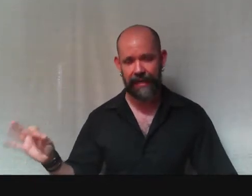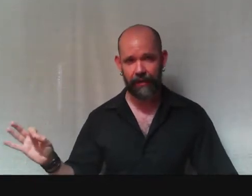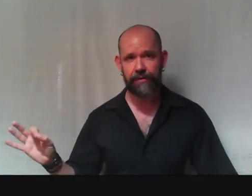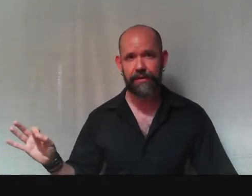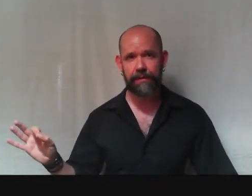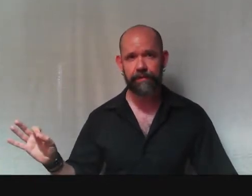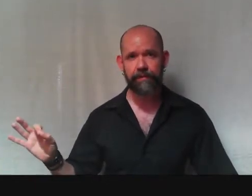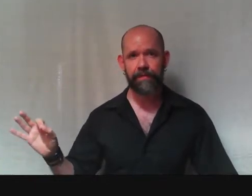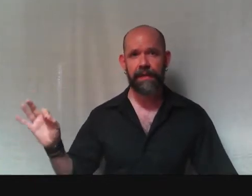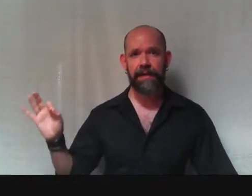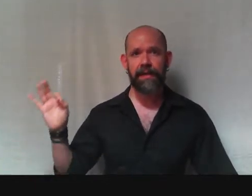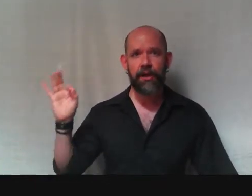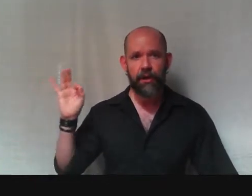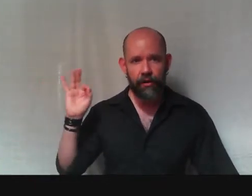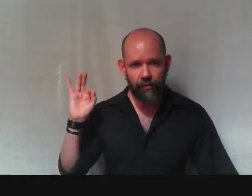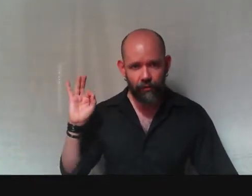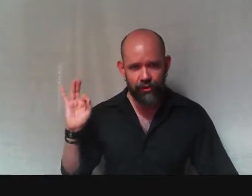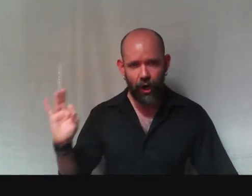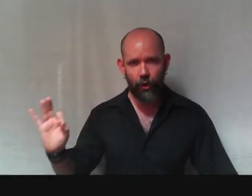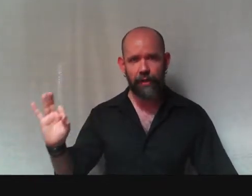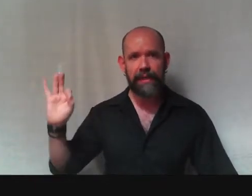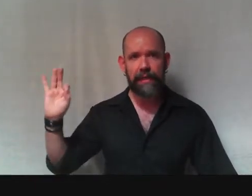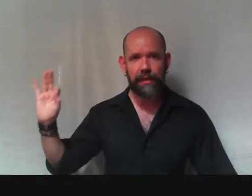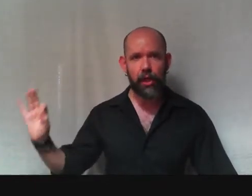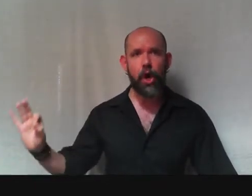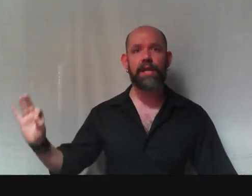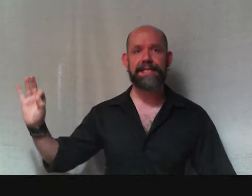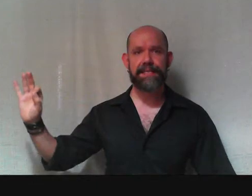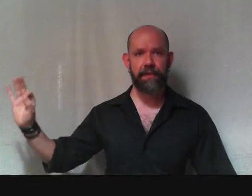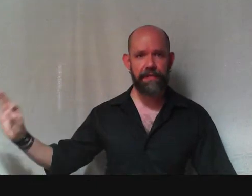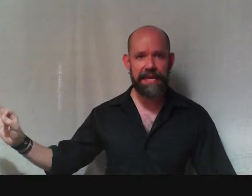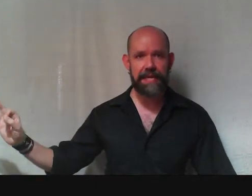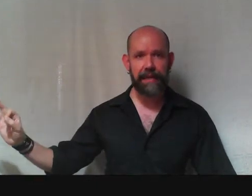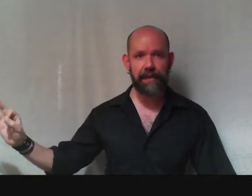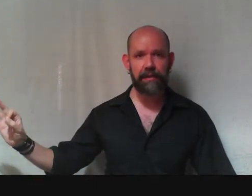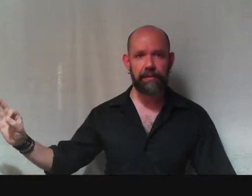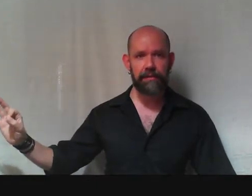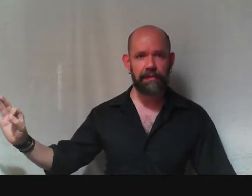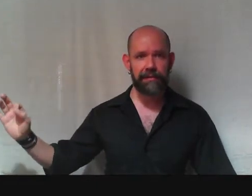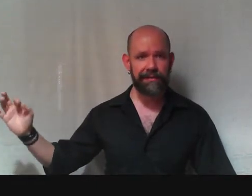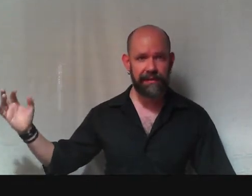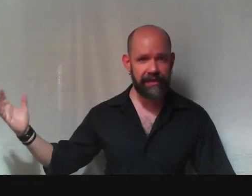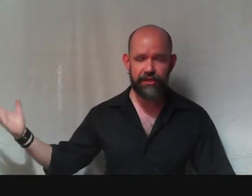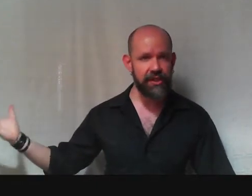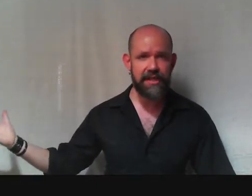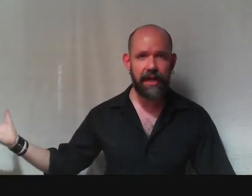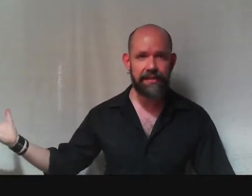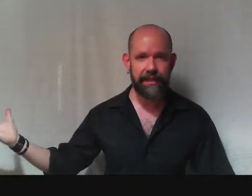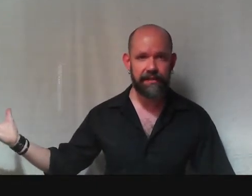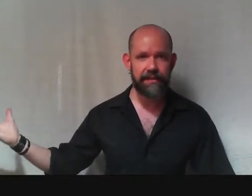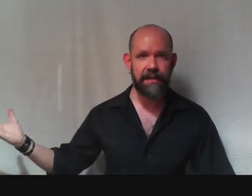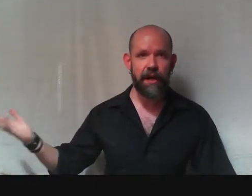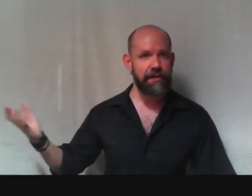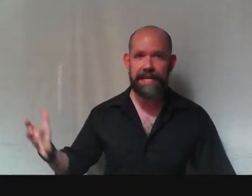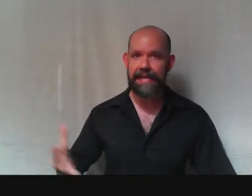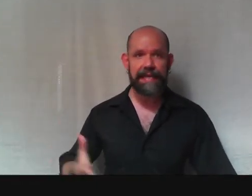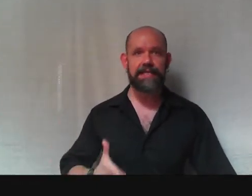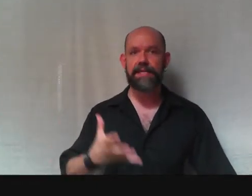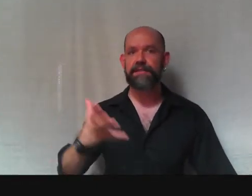out, totally lawless thinking is just nonsense. Thinking that doesn't